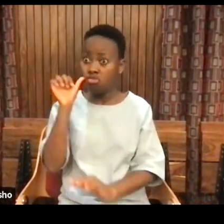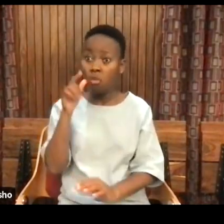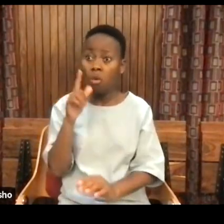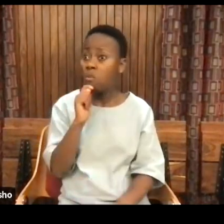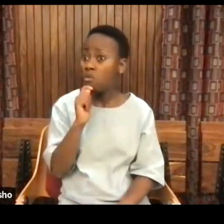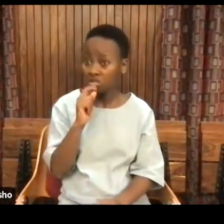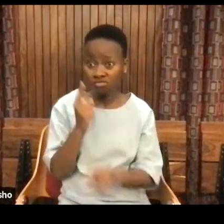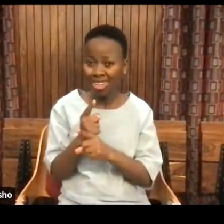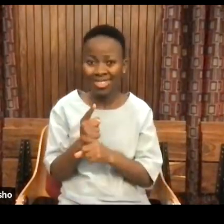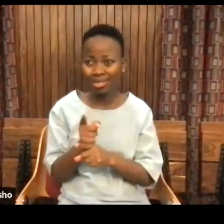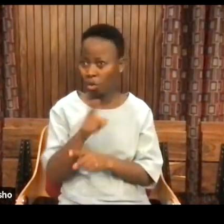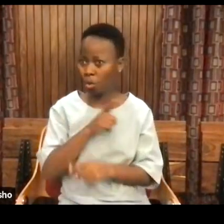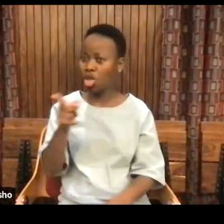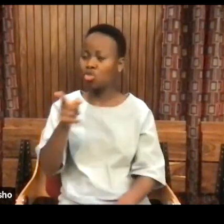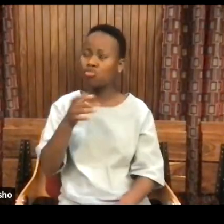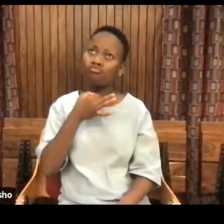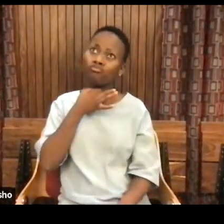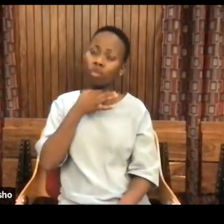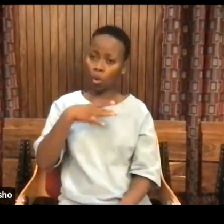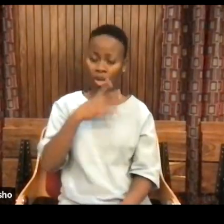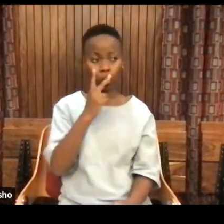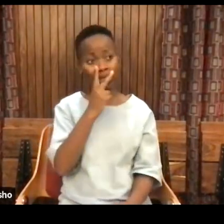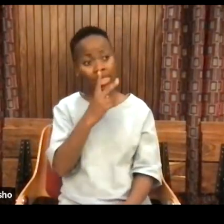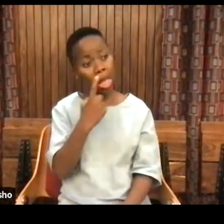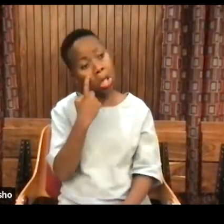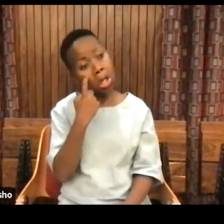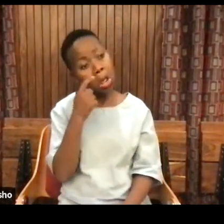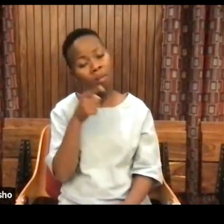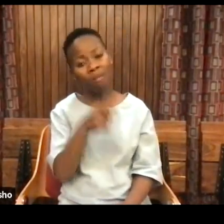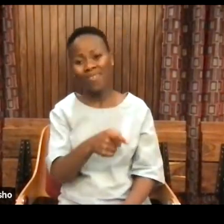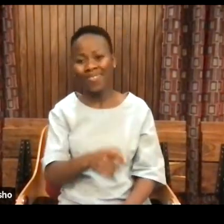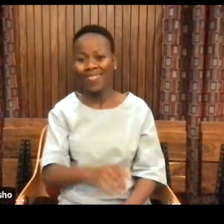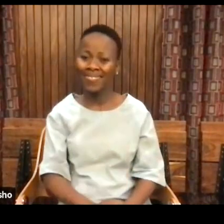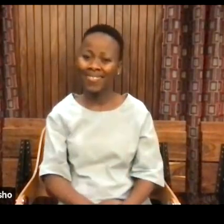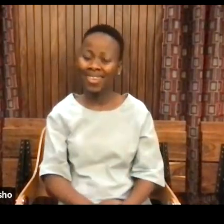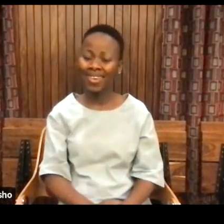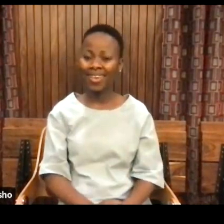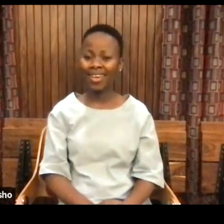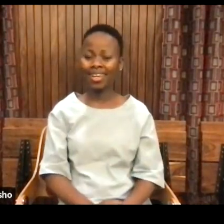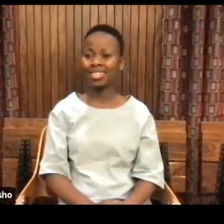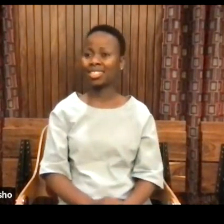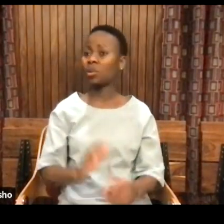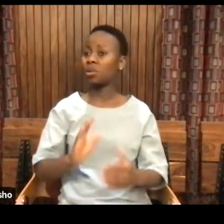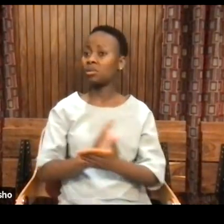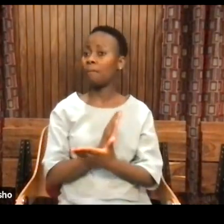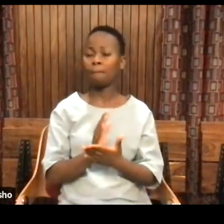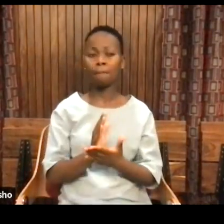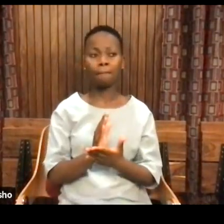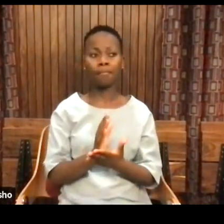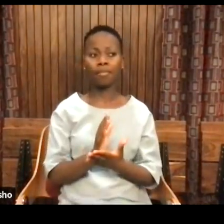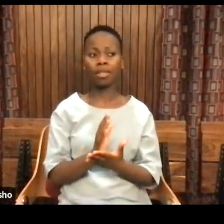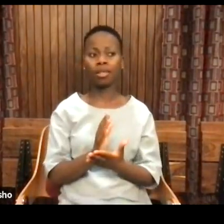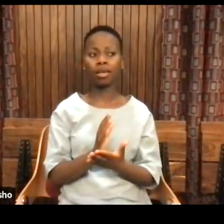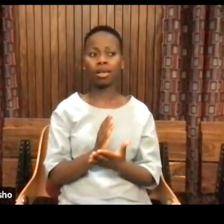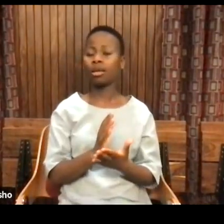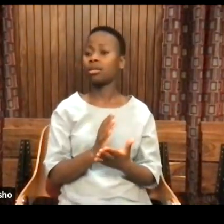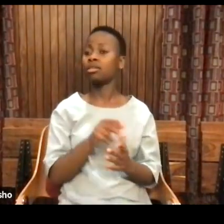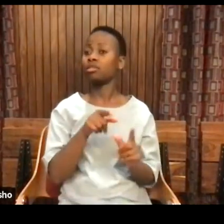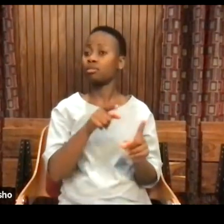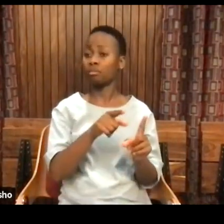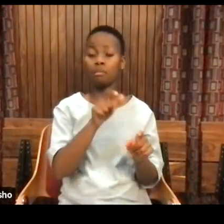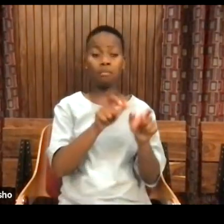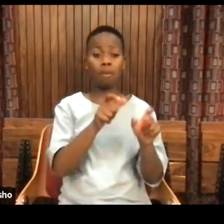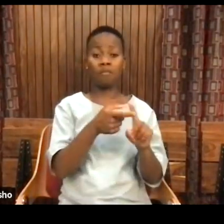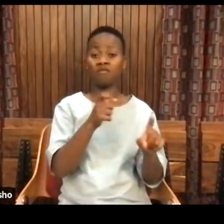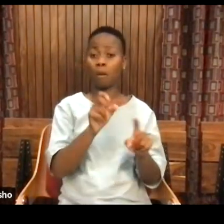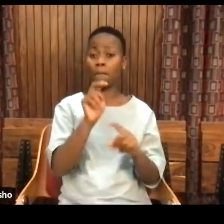Because you're curious, because nobody ever asked, why do people from the north, from the cold north, from the Arctic, come to the tropics, go to the